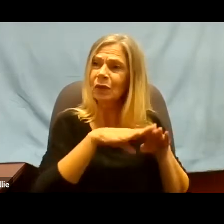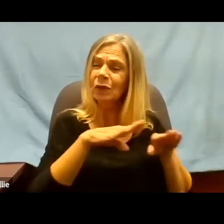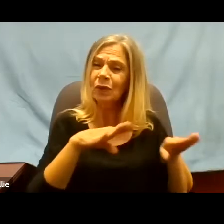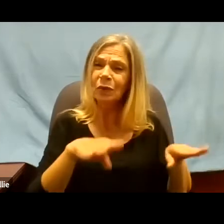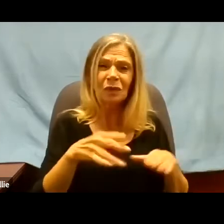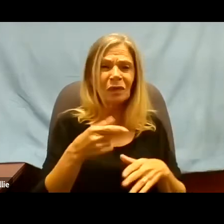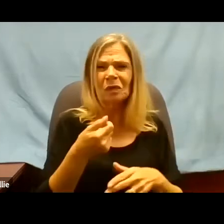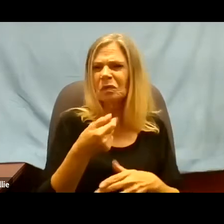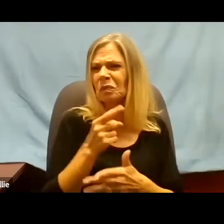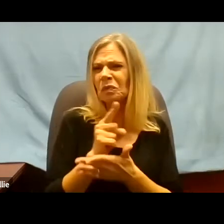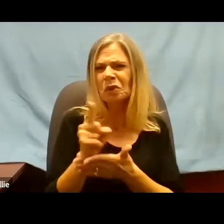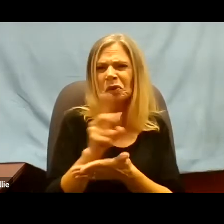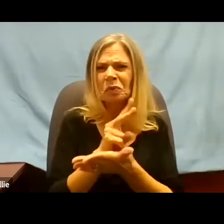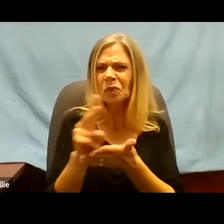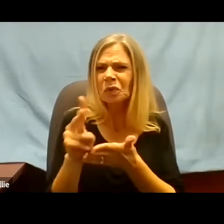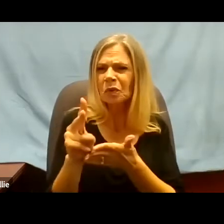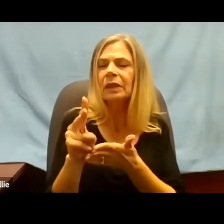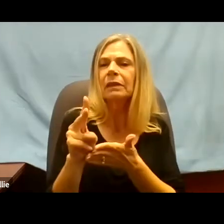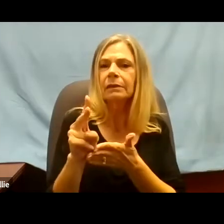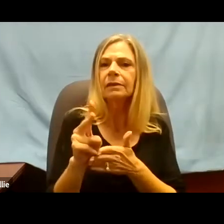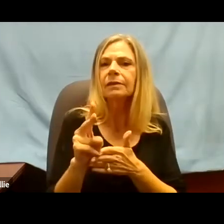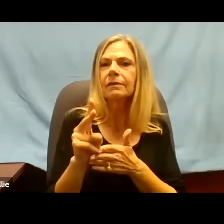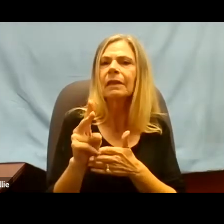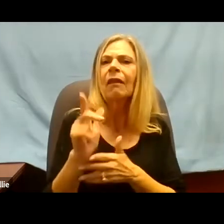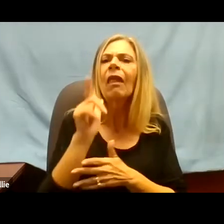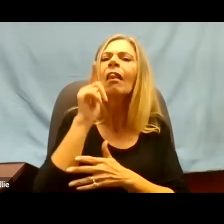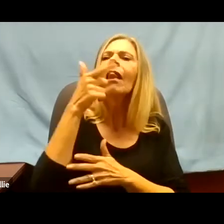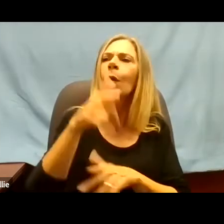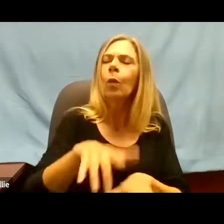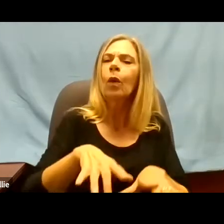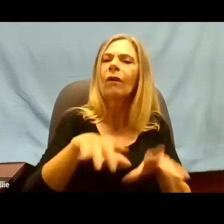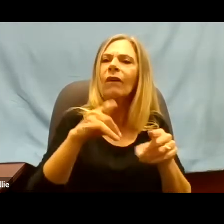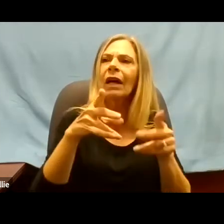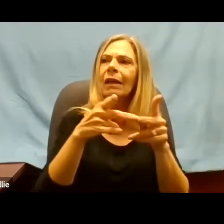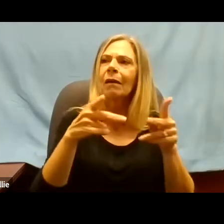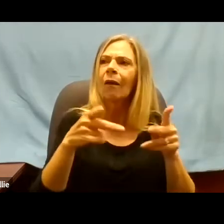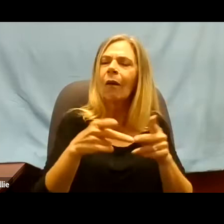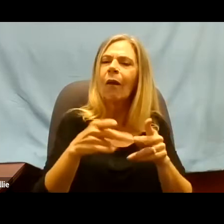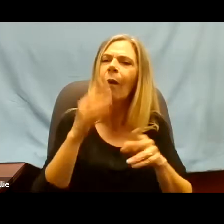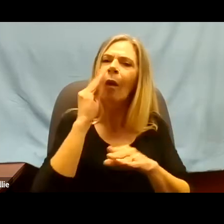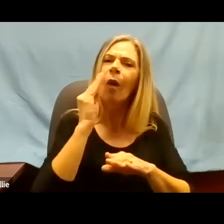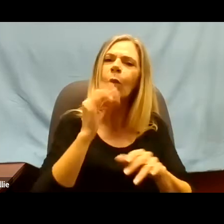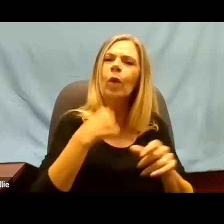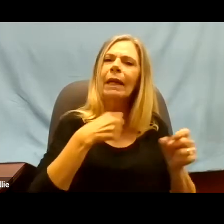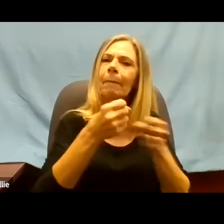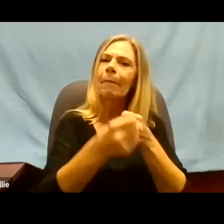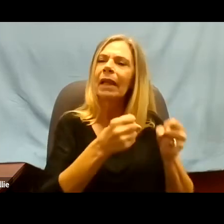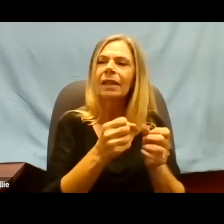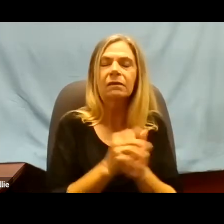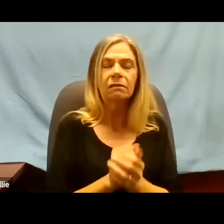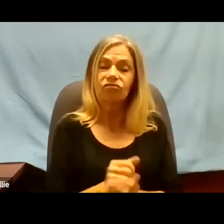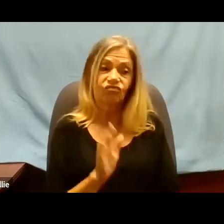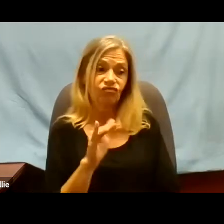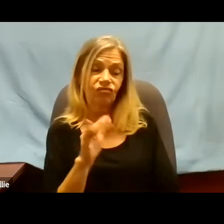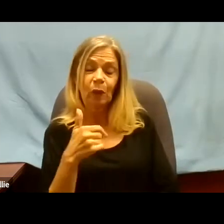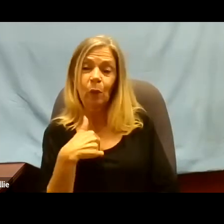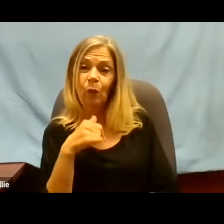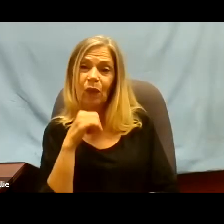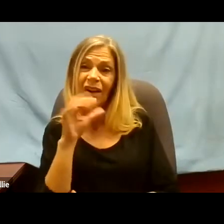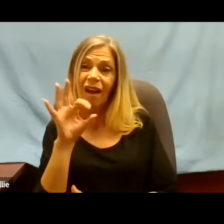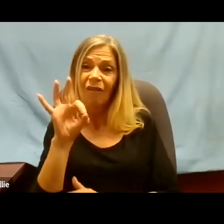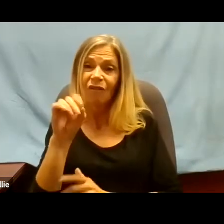of weeks till we find a suitable home? I said, we're not a foster home. They said, yeah, but we saw your movie.